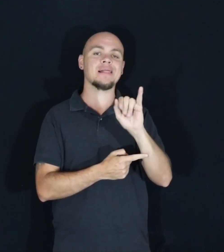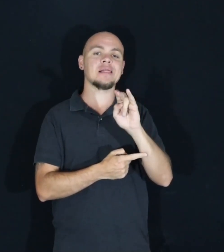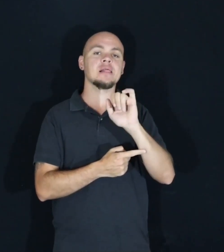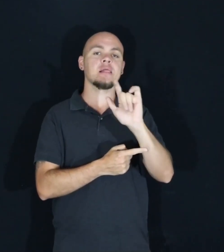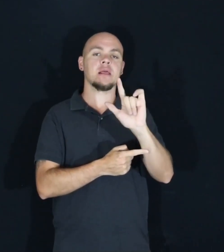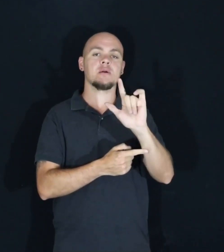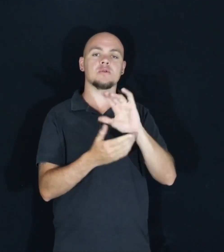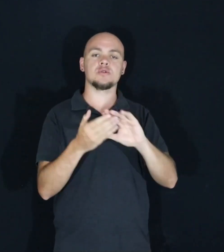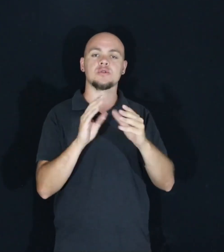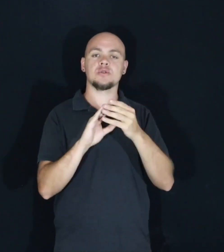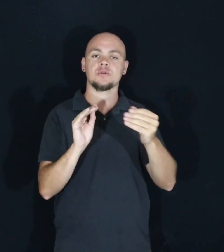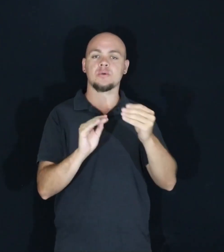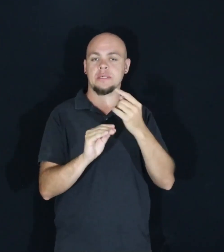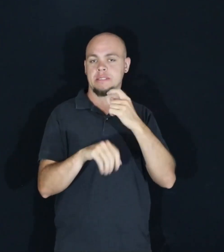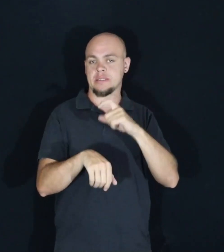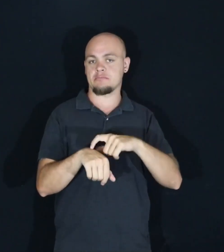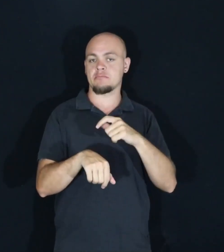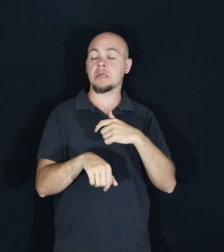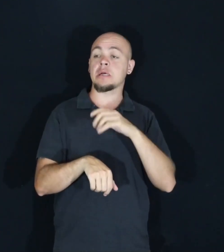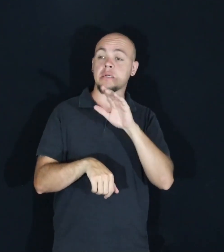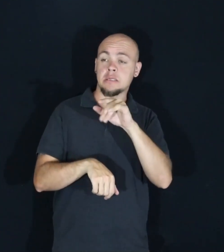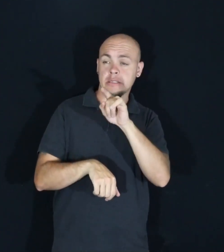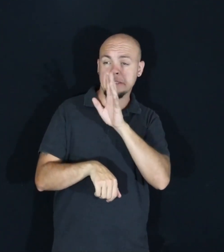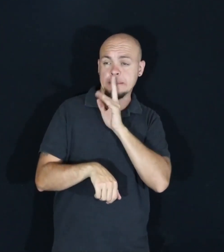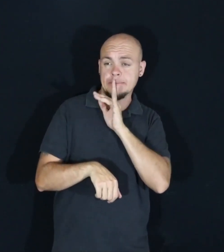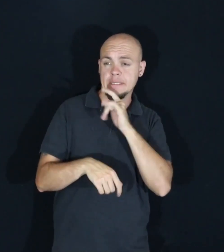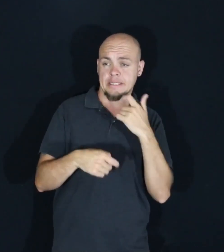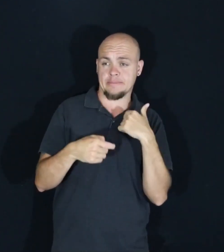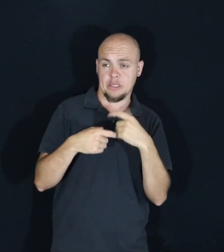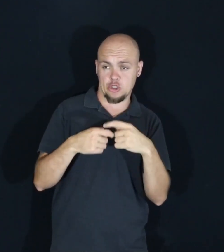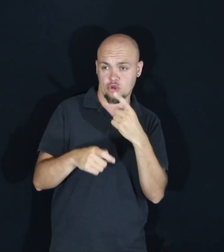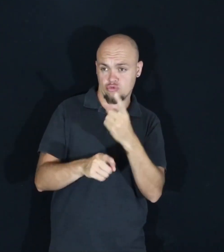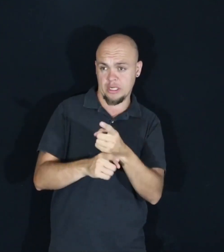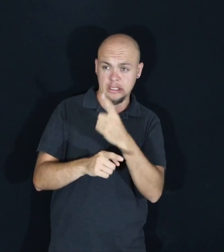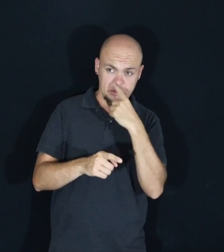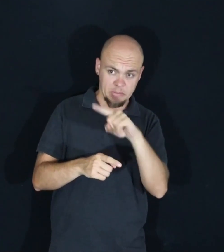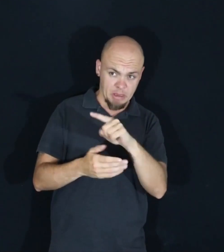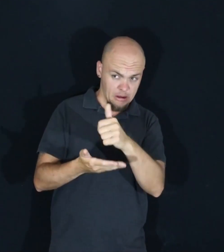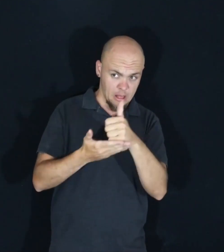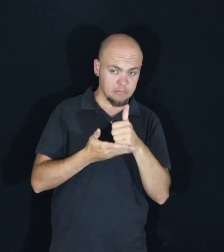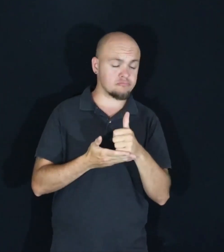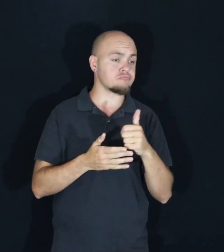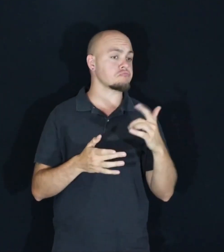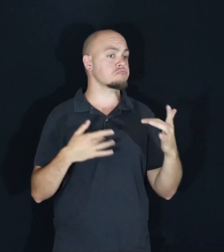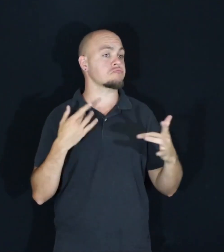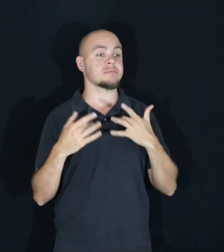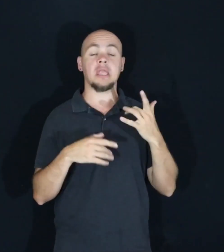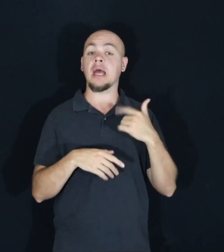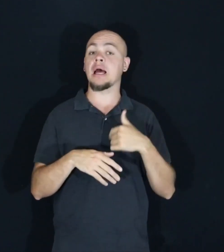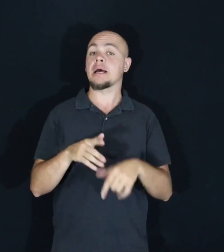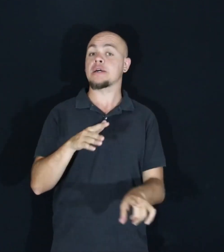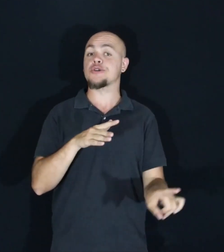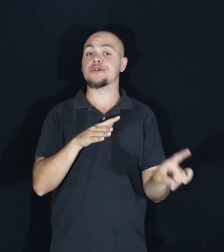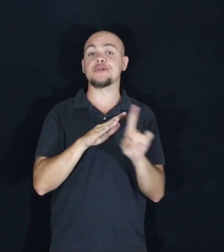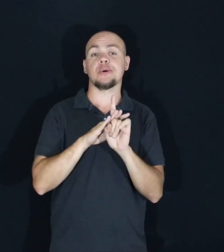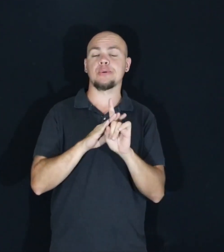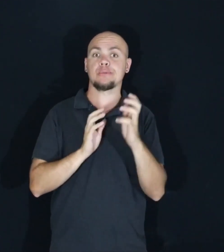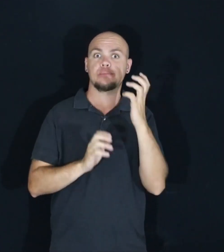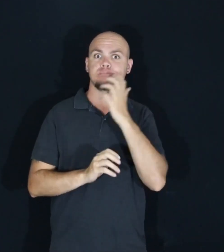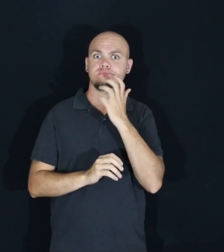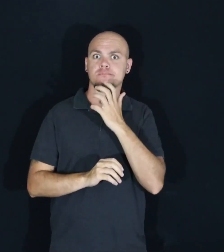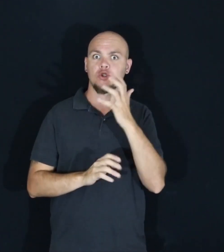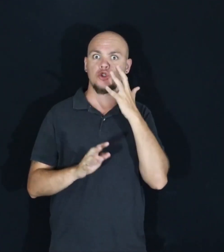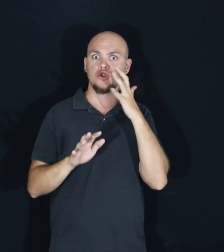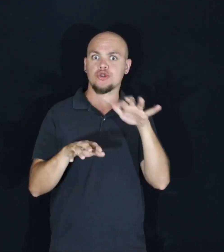And I speak Spanish. So she asked if I would help her. I was super excited. So I showed up and I was shocked.